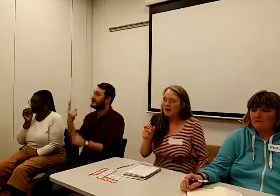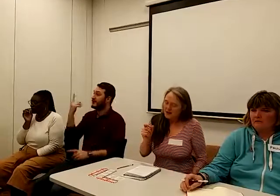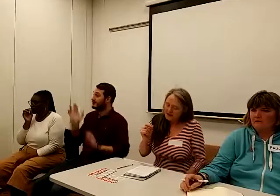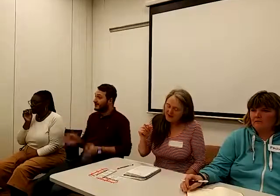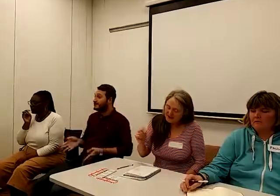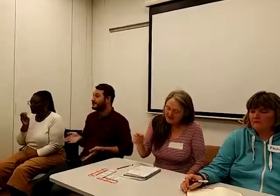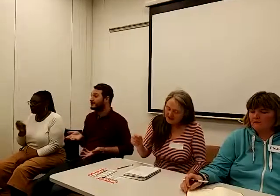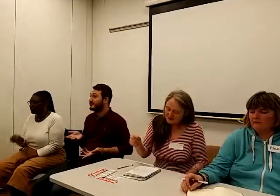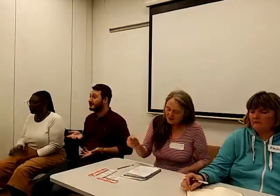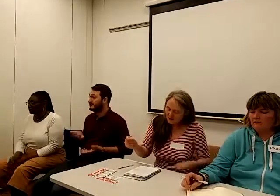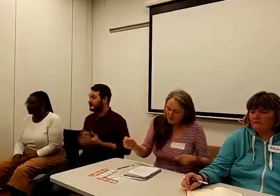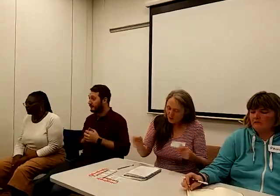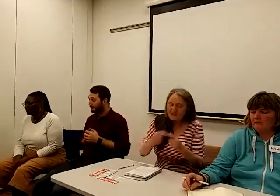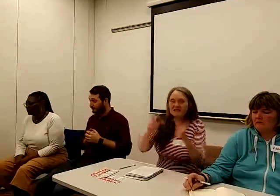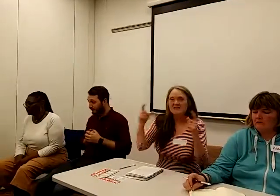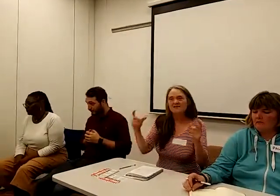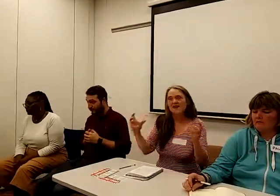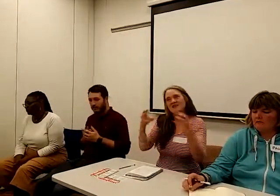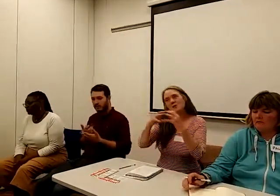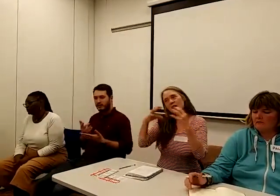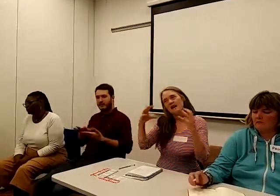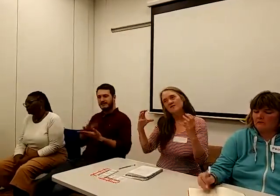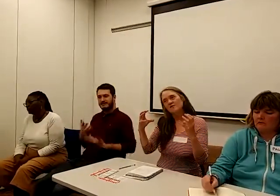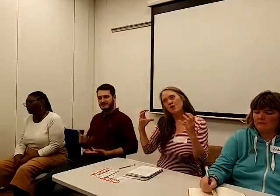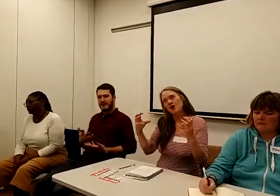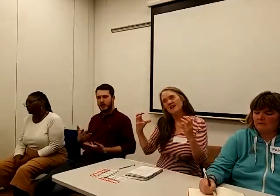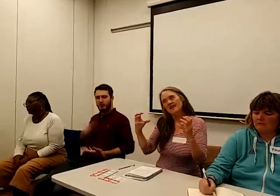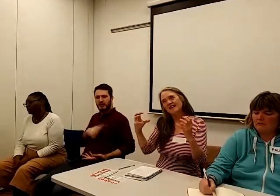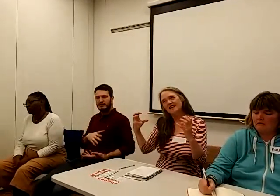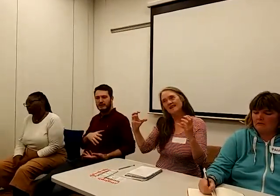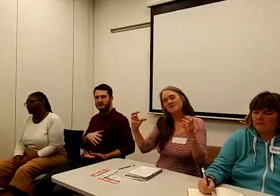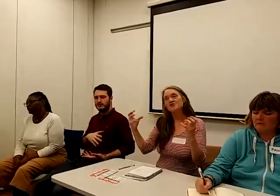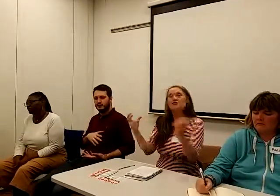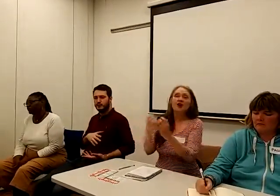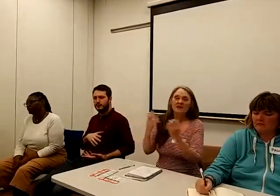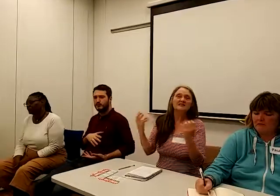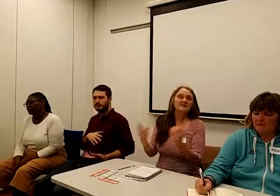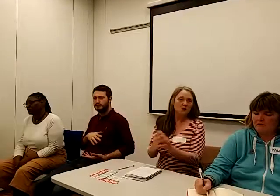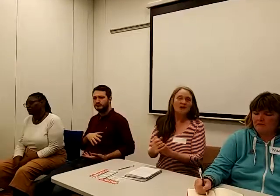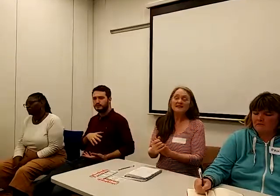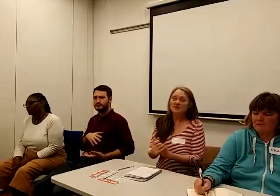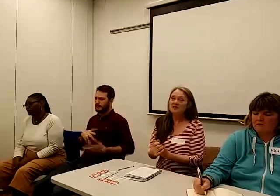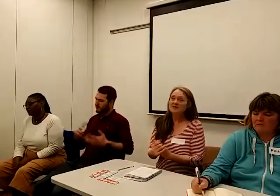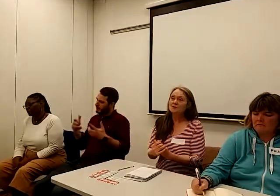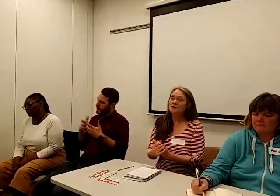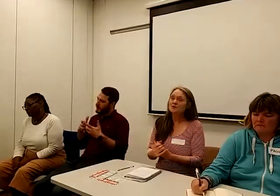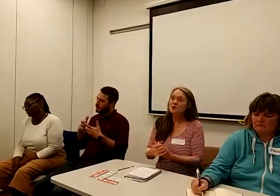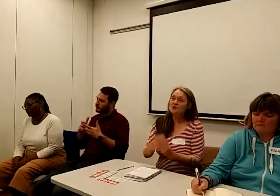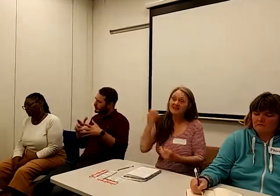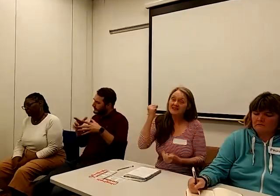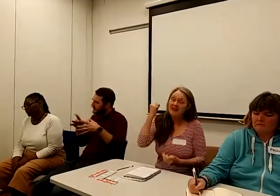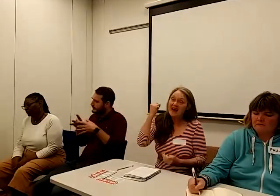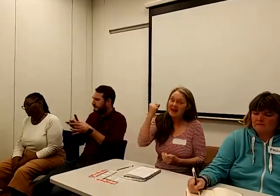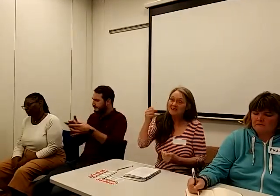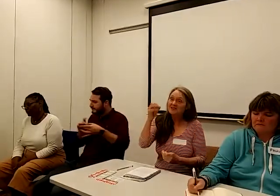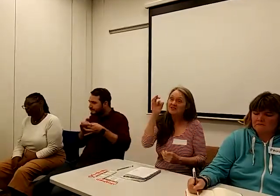Then we need to find a way of working that unites the widest possible forces and